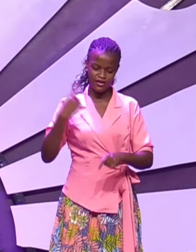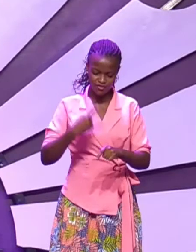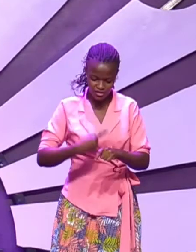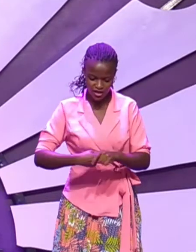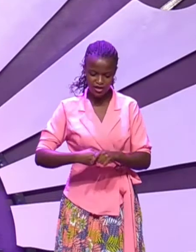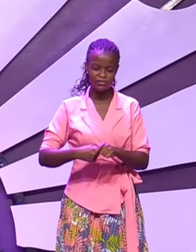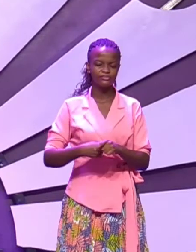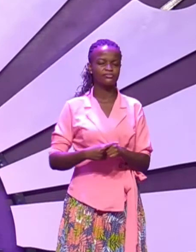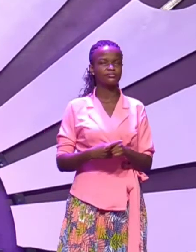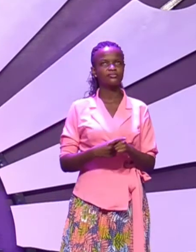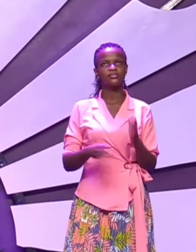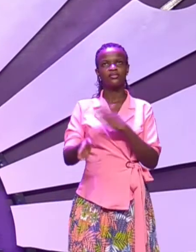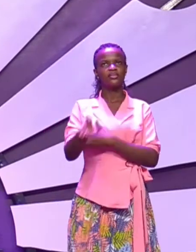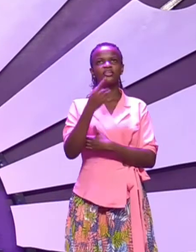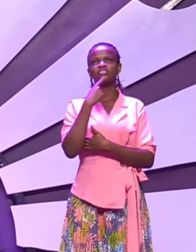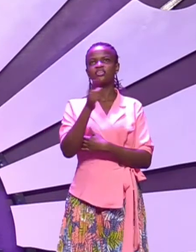God says no